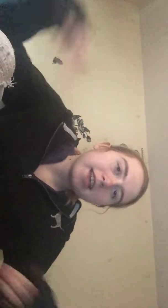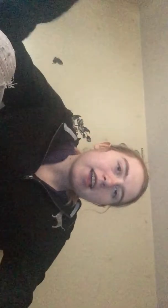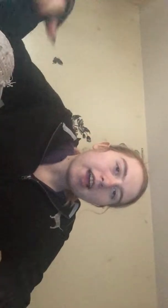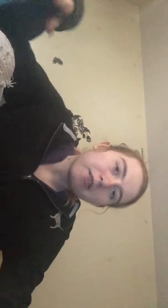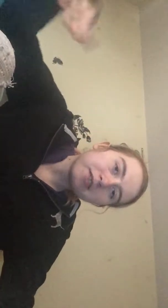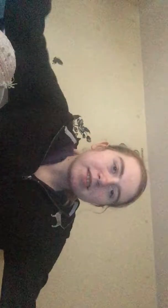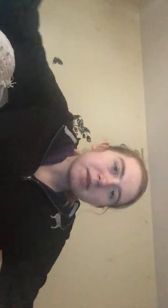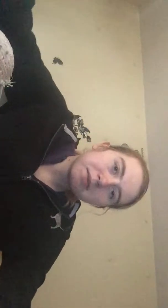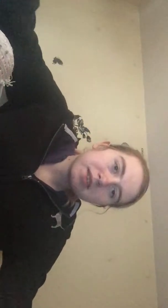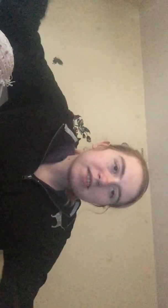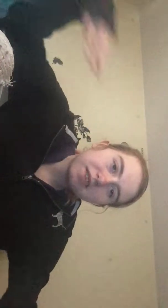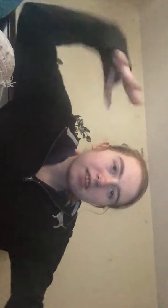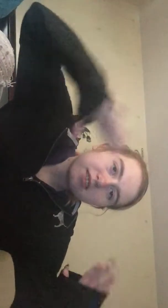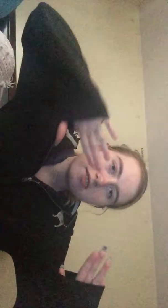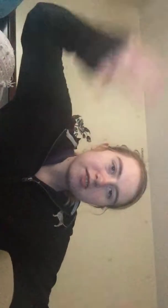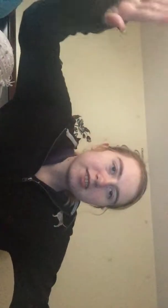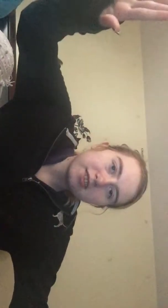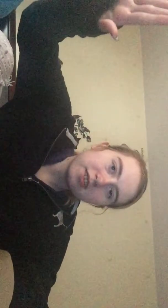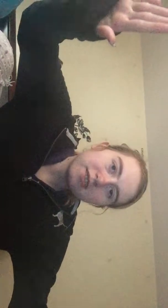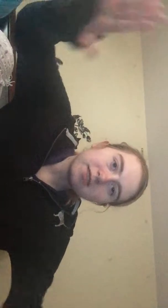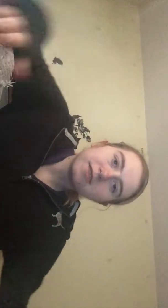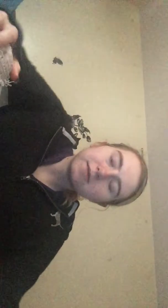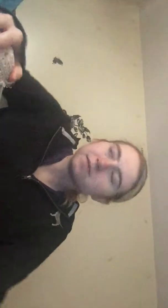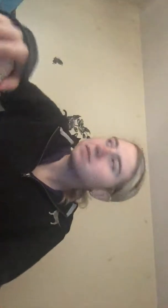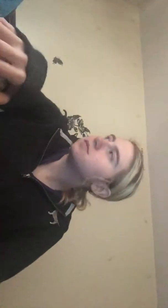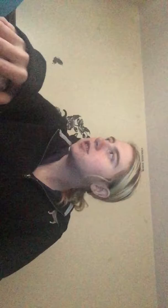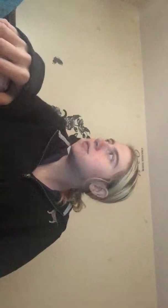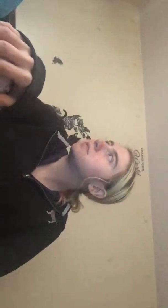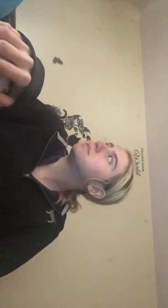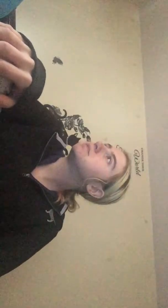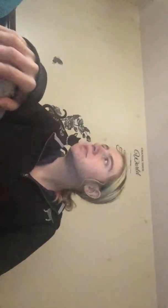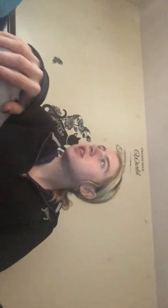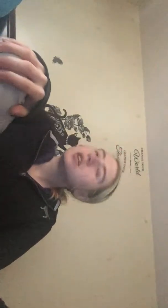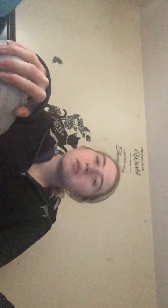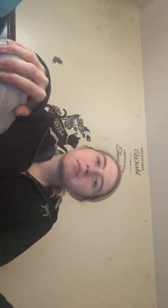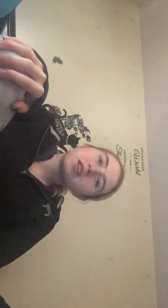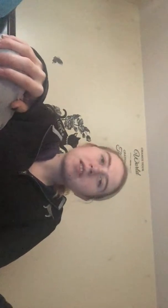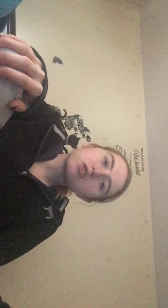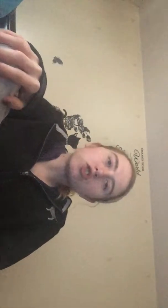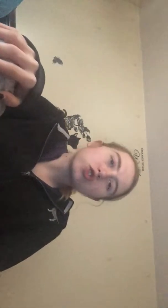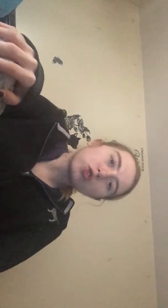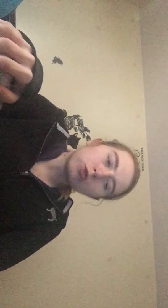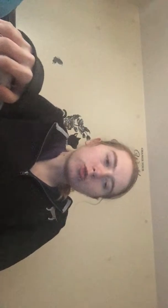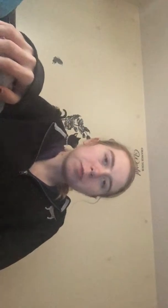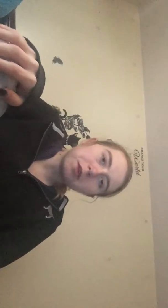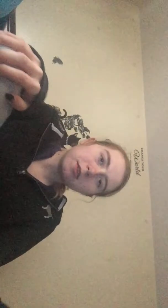hate Halloween sometimes because of like certain things um but yeah that doll's so creepy